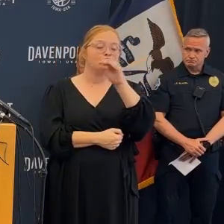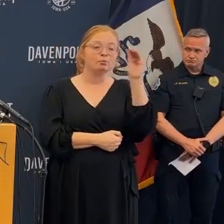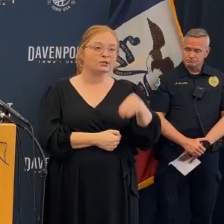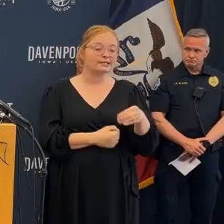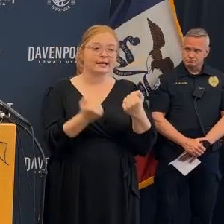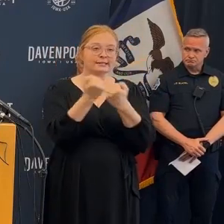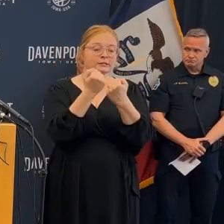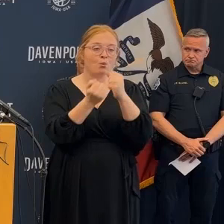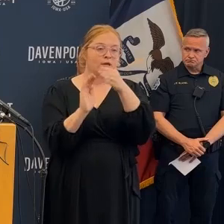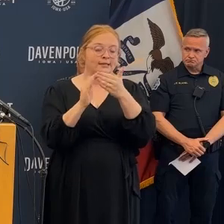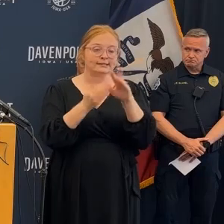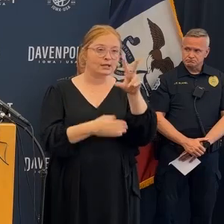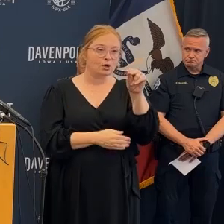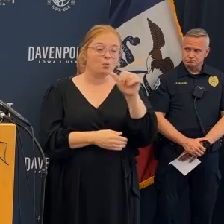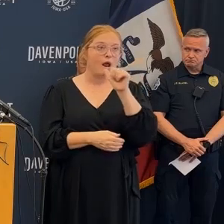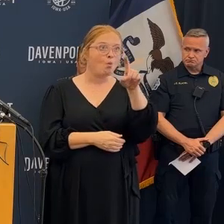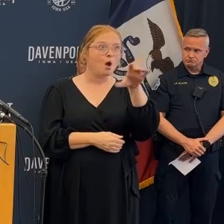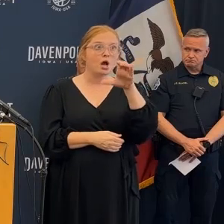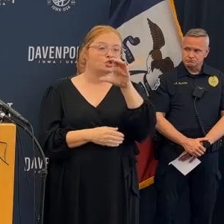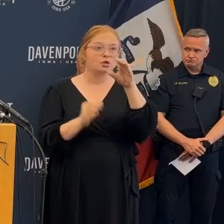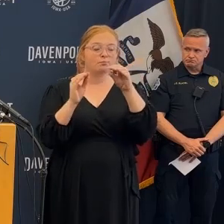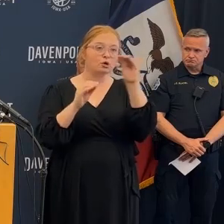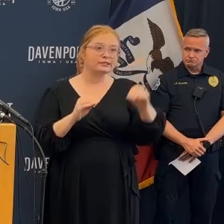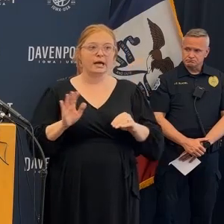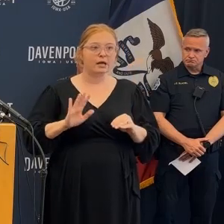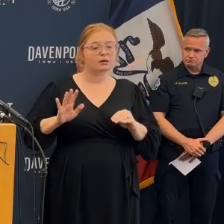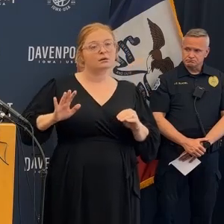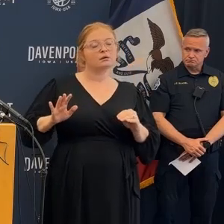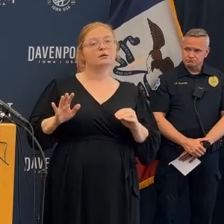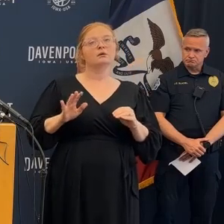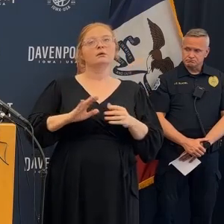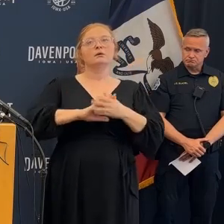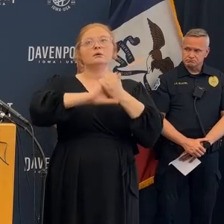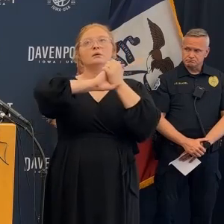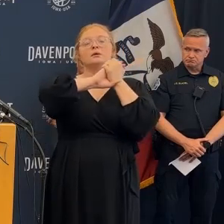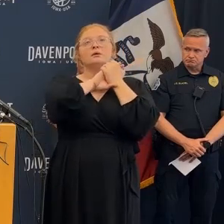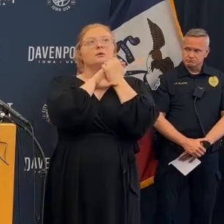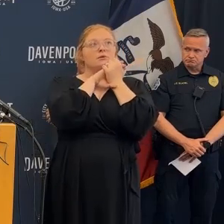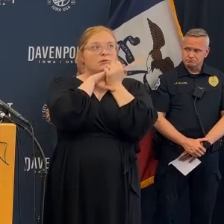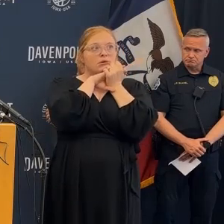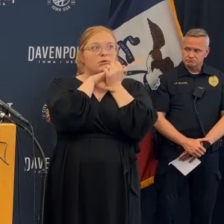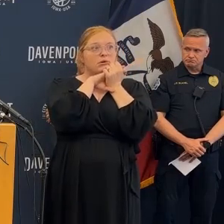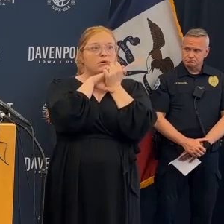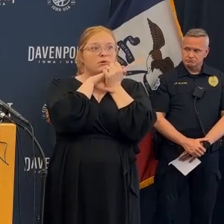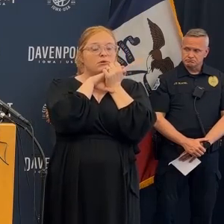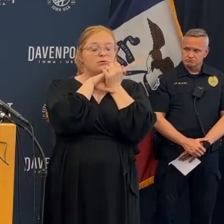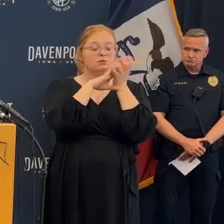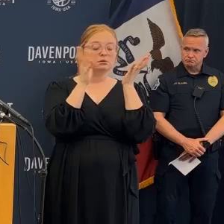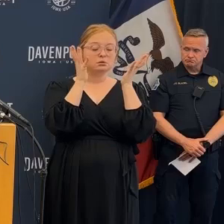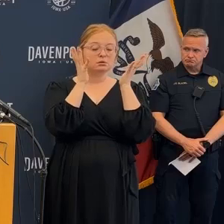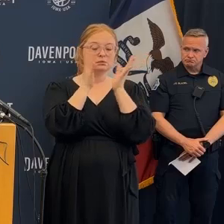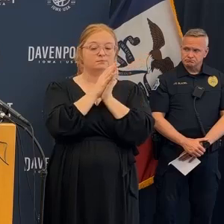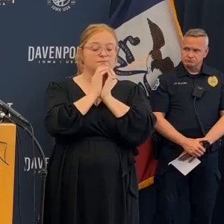happening in the building what is it today that changed your mind and support and throwing your support behind the city